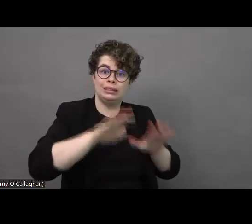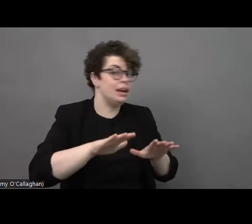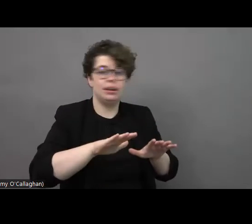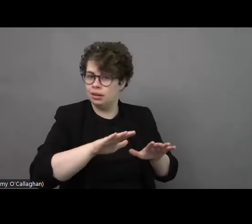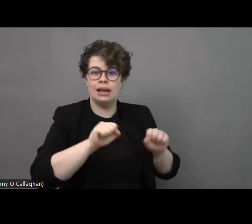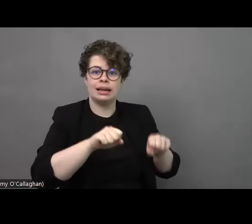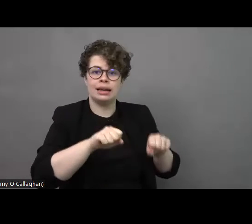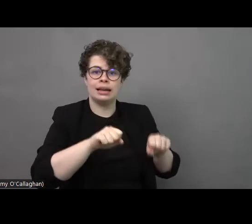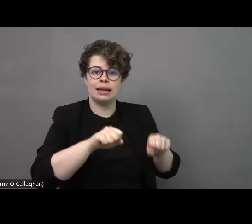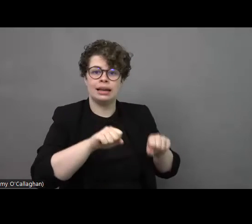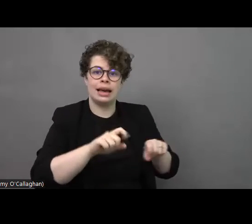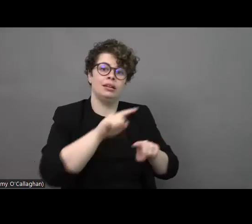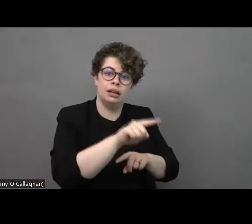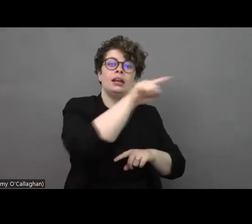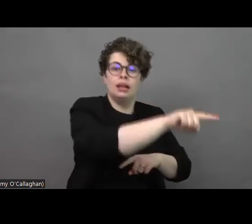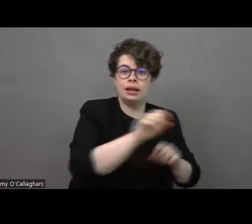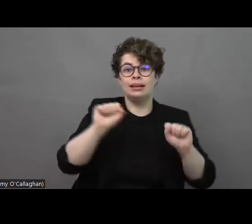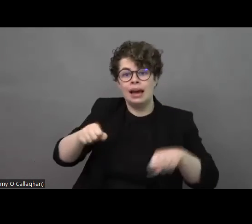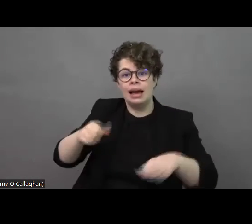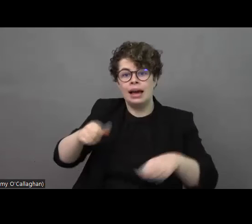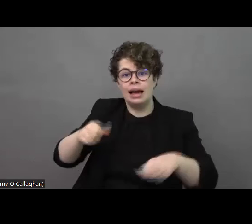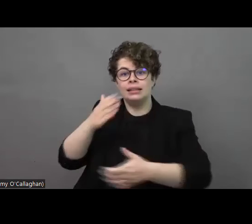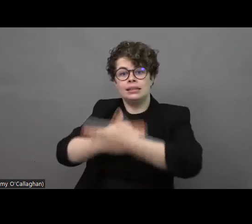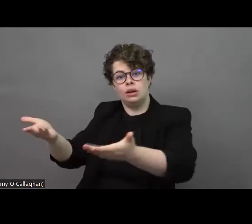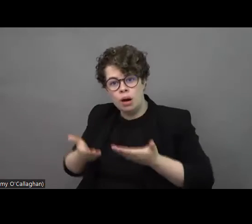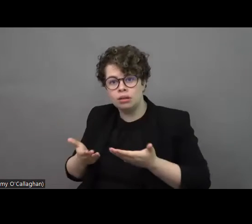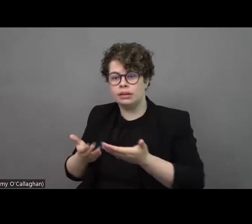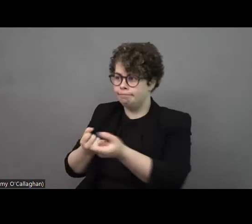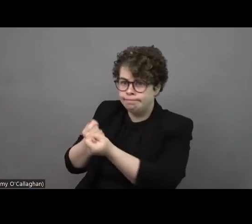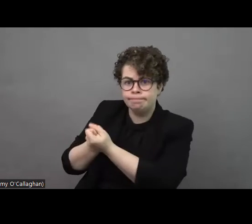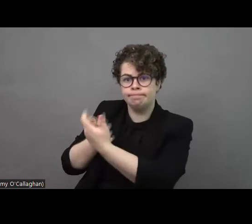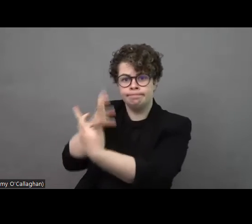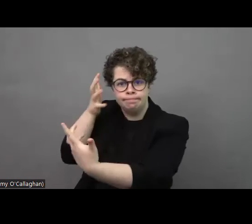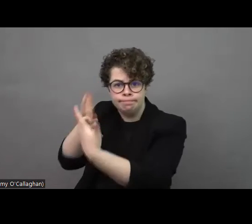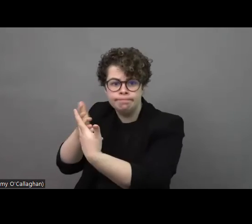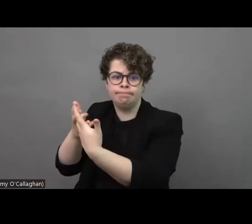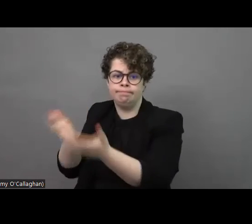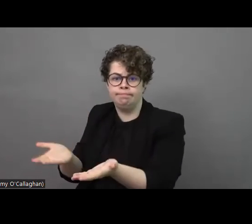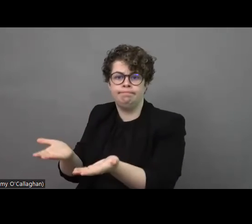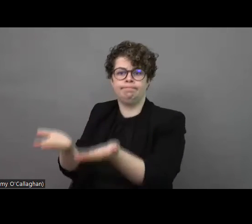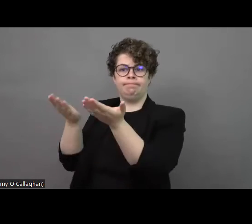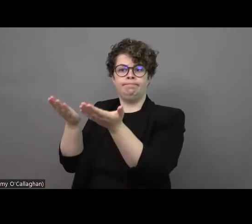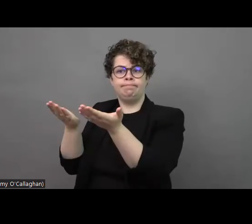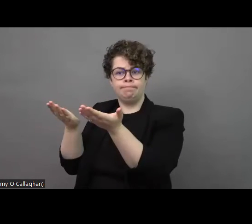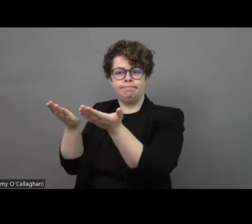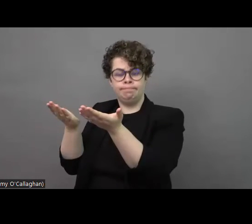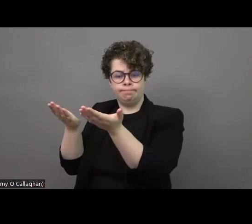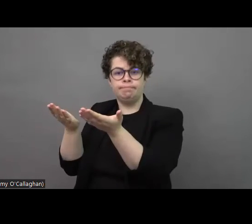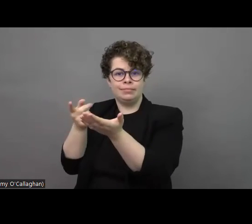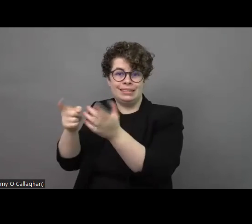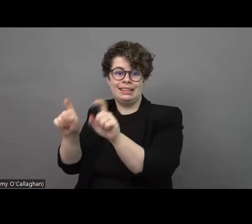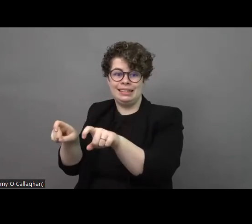with disabilities accommodate them and help them to get all kind of services they do need